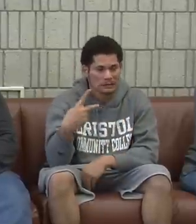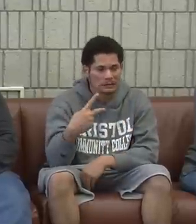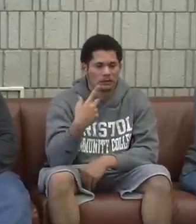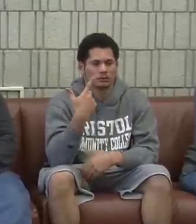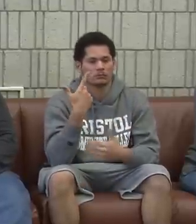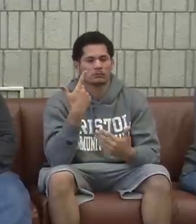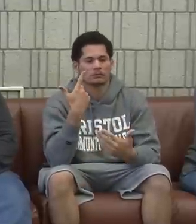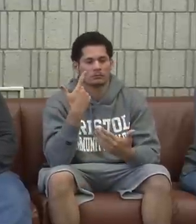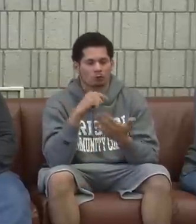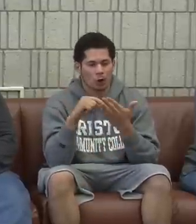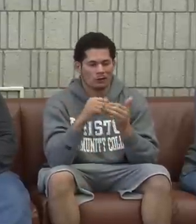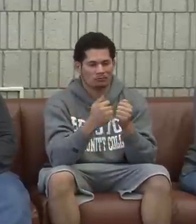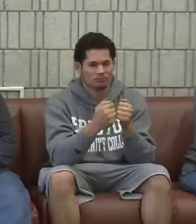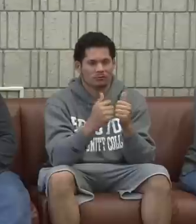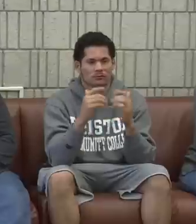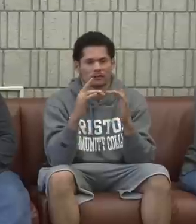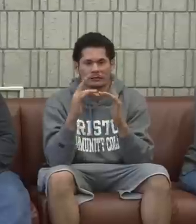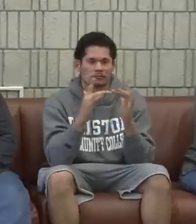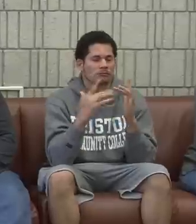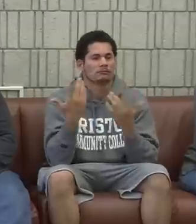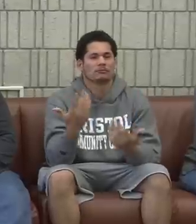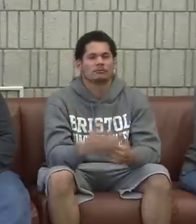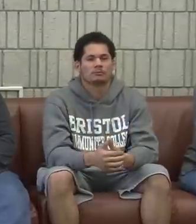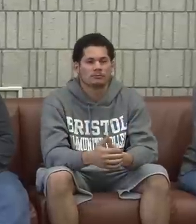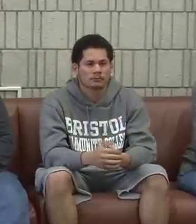with closed captioning, I use a video phone, and I text.